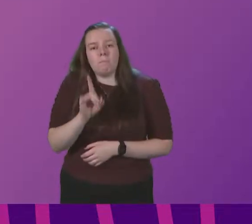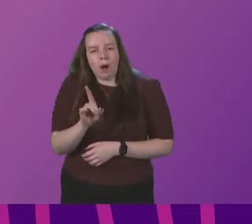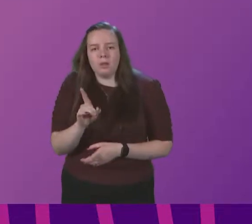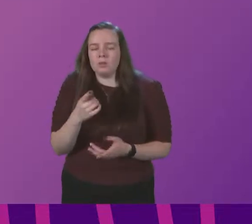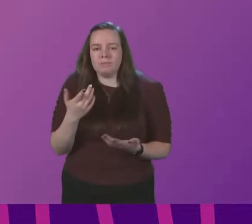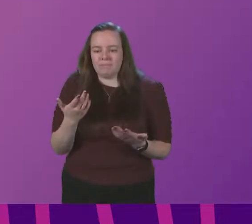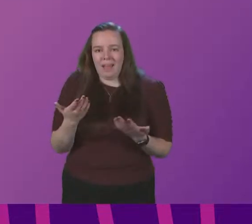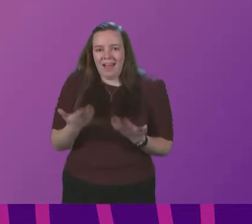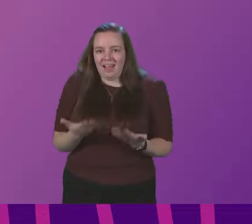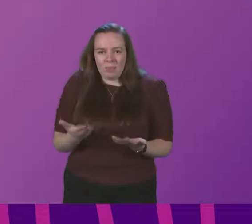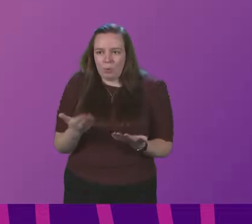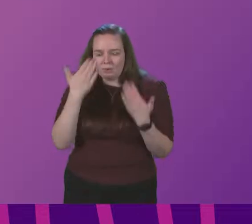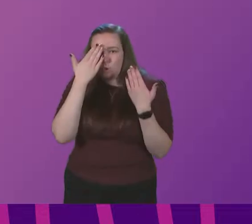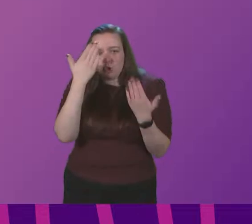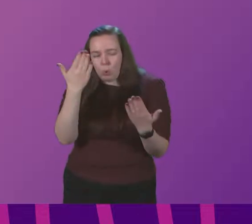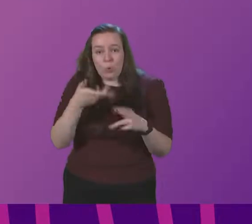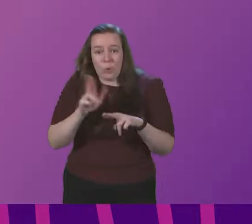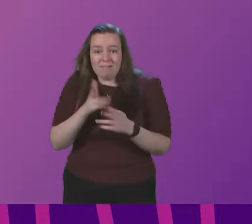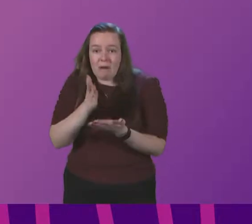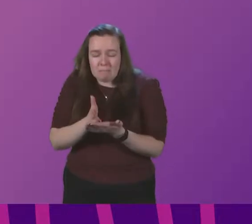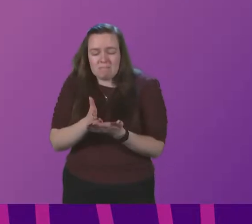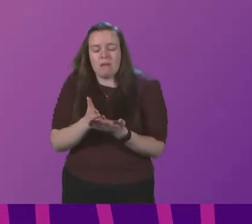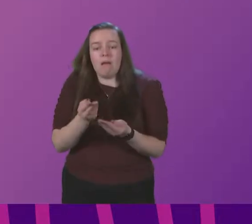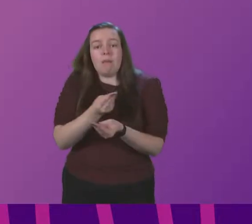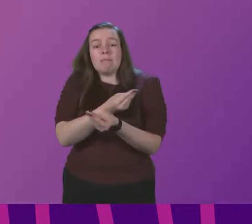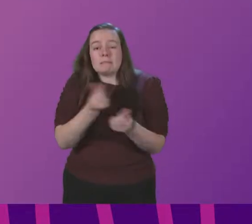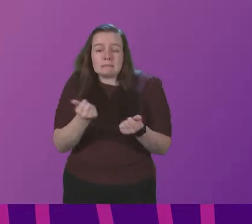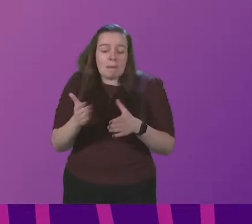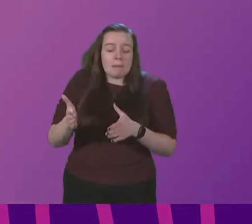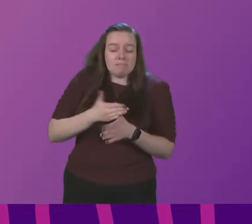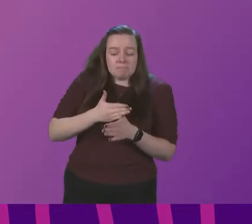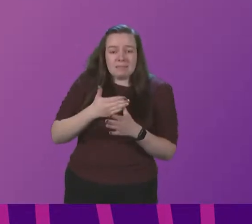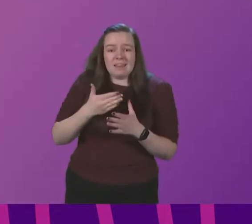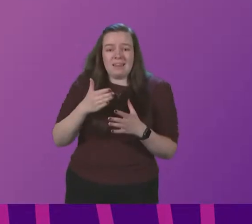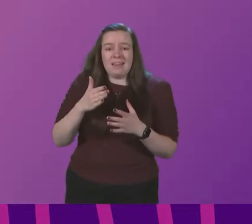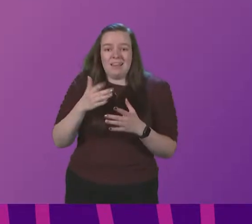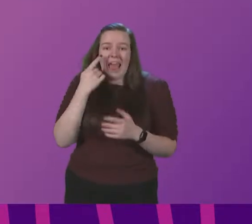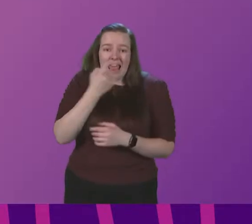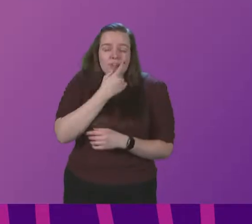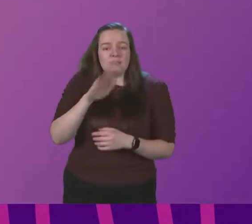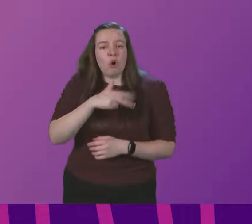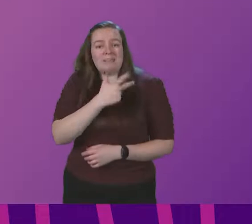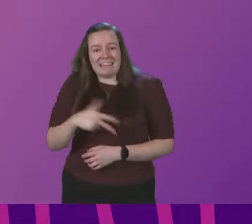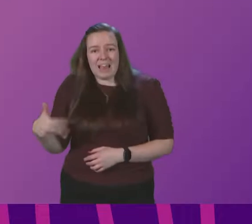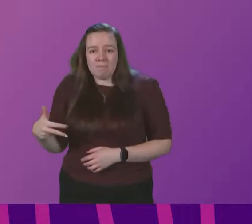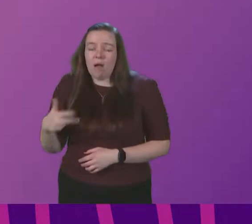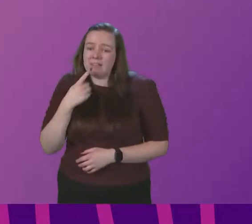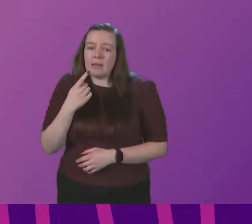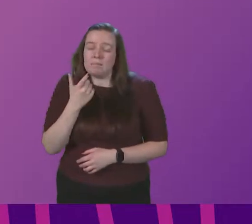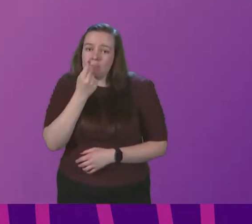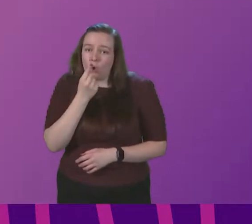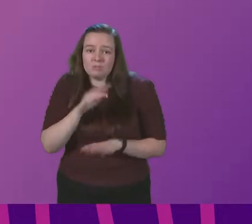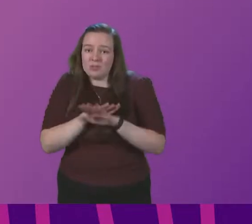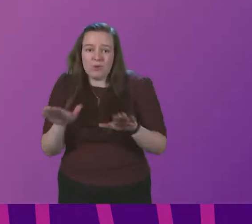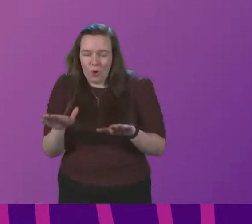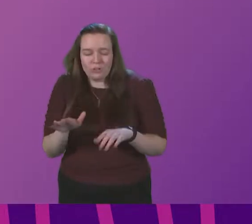do not yet know that that is the case. Indeed, there is some initial evidence from Denmark that may suggest otherwise. But